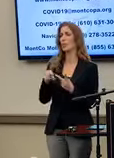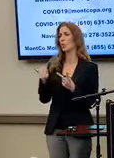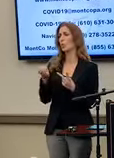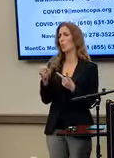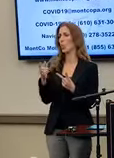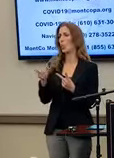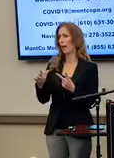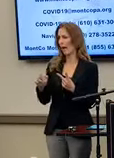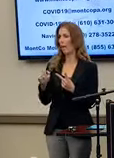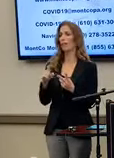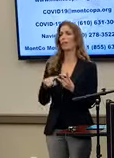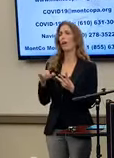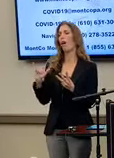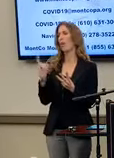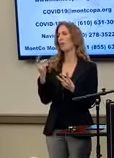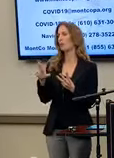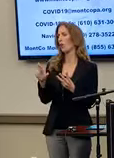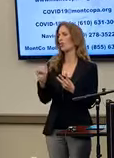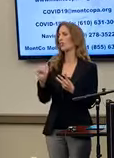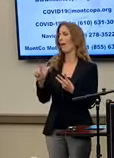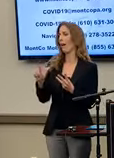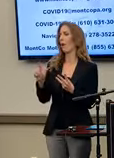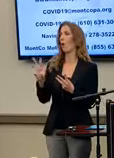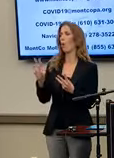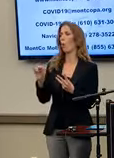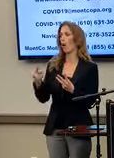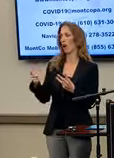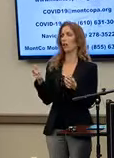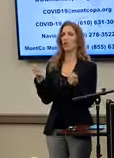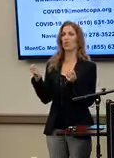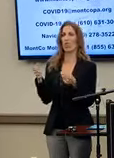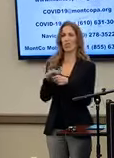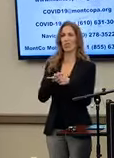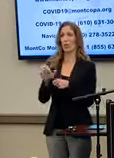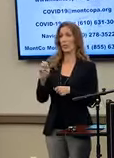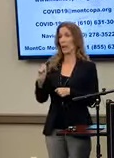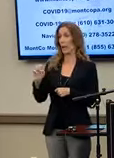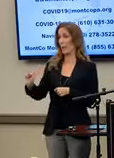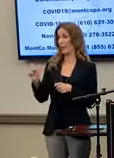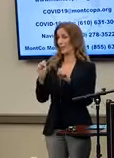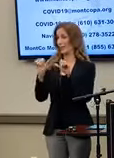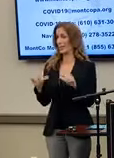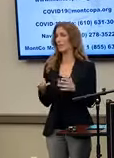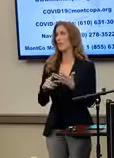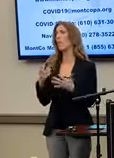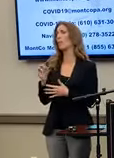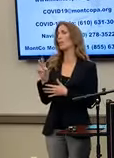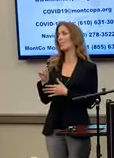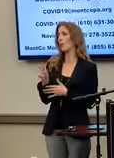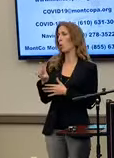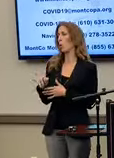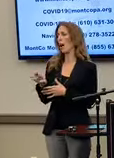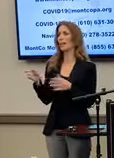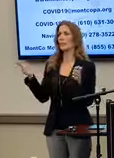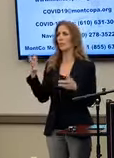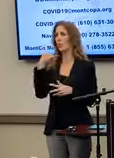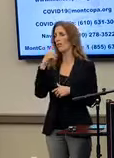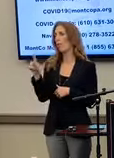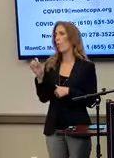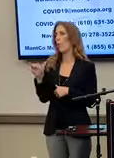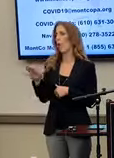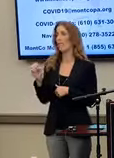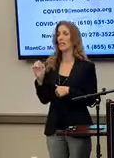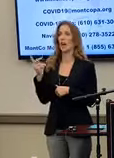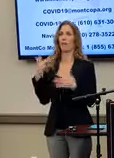Joe Gale, along with Dr. Al Wong, Director of our Regional EMS System, and Dr. Weiss, Administrator for our Office of Public Health.